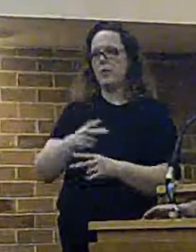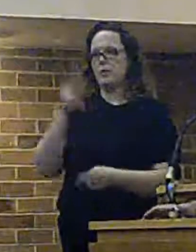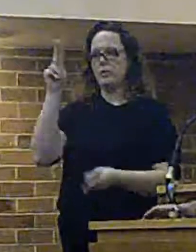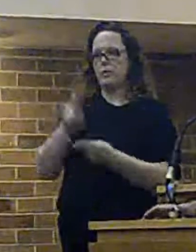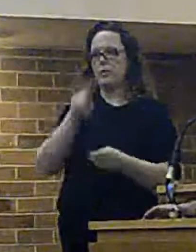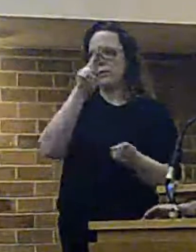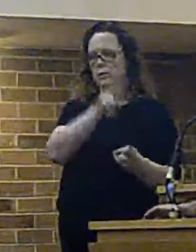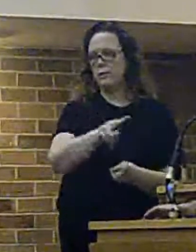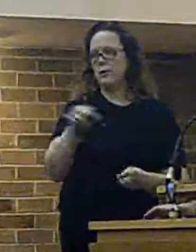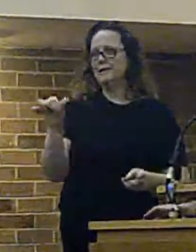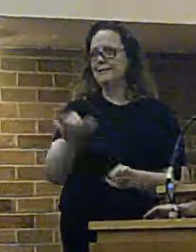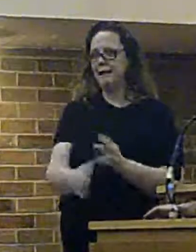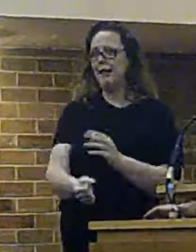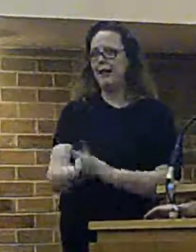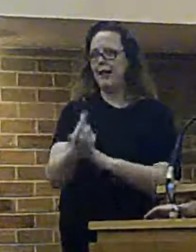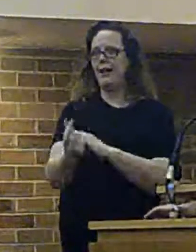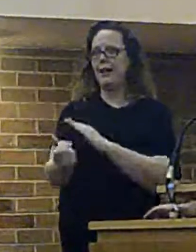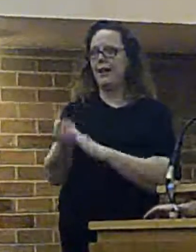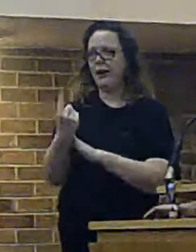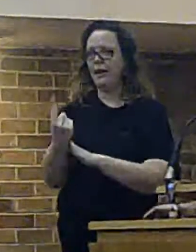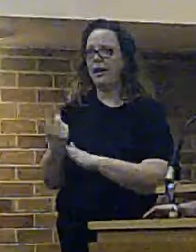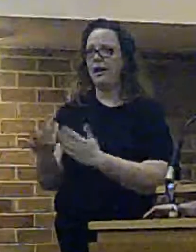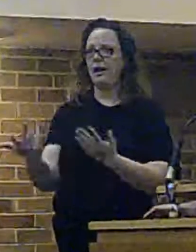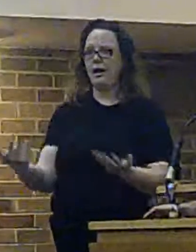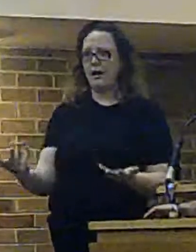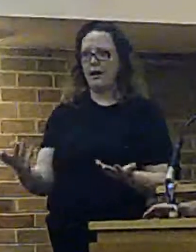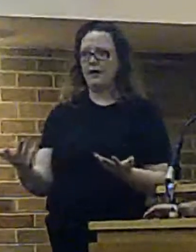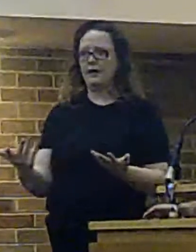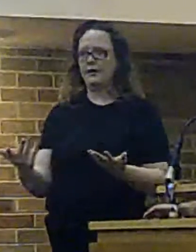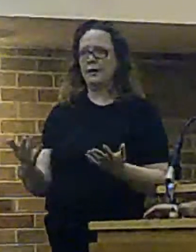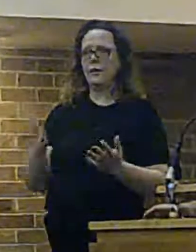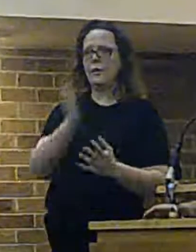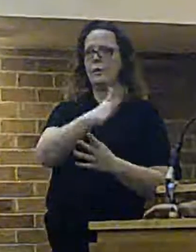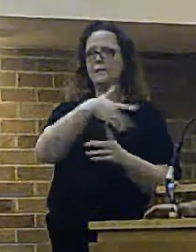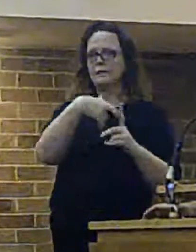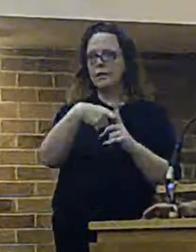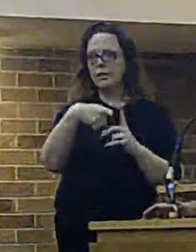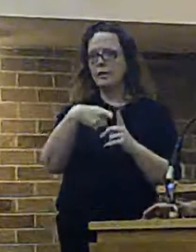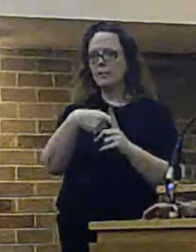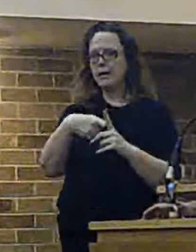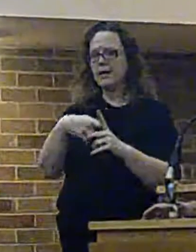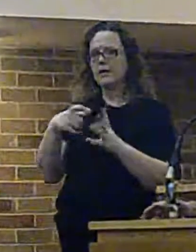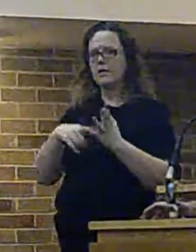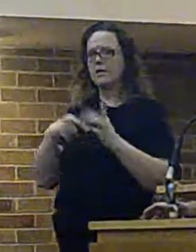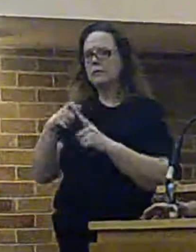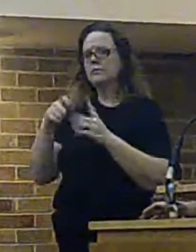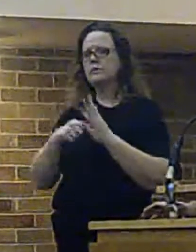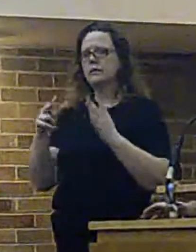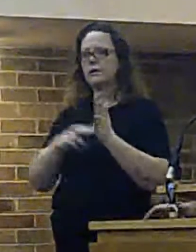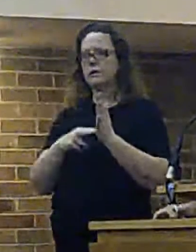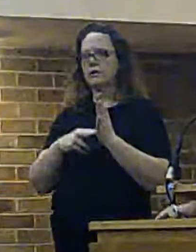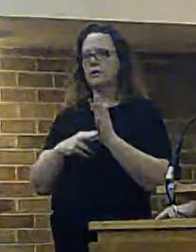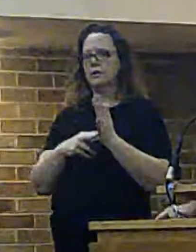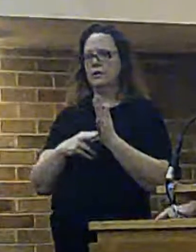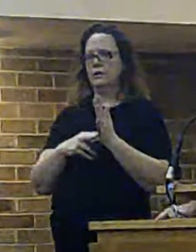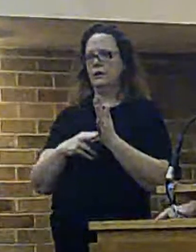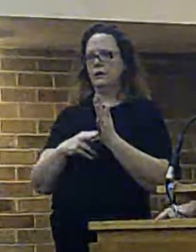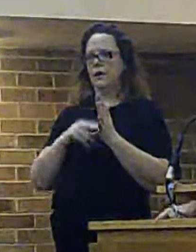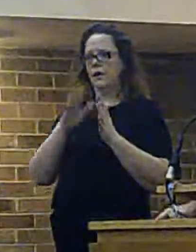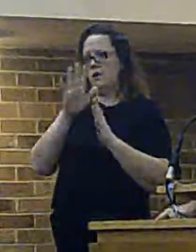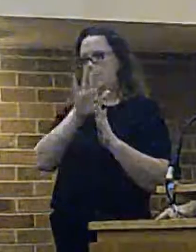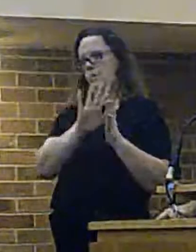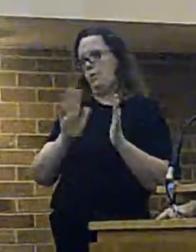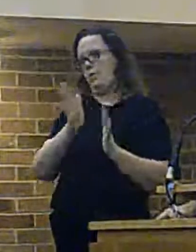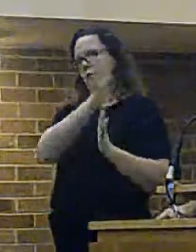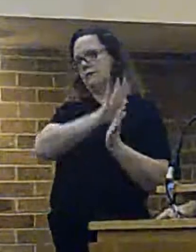incidents that occur on West Kerby, Upton, and the stationary areas across West Whirl.